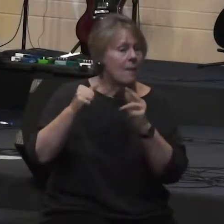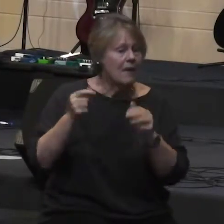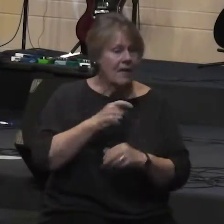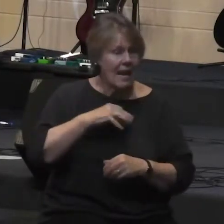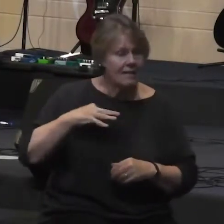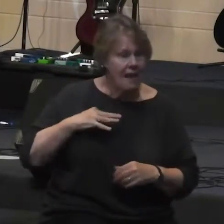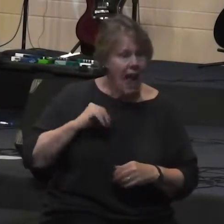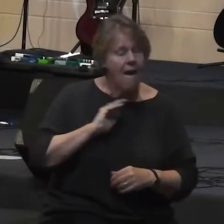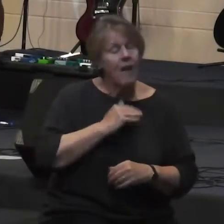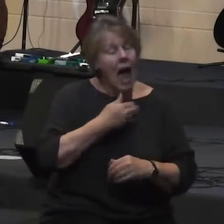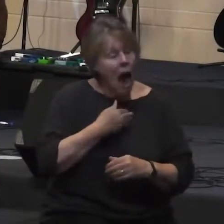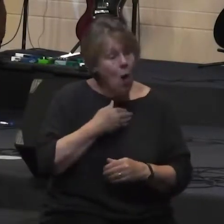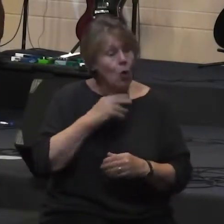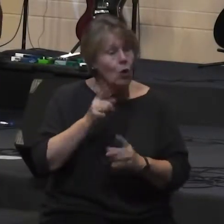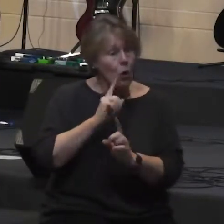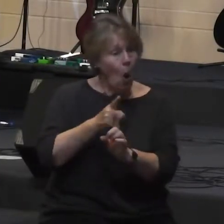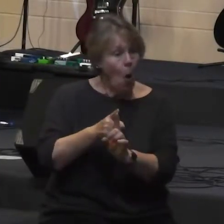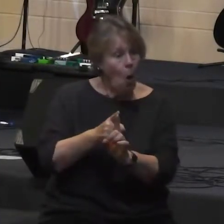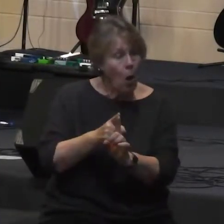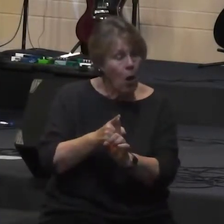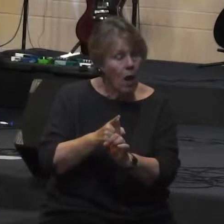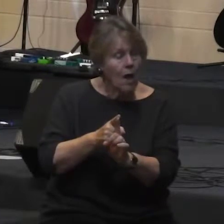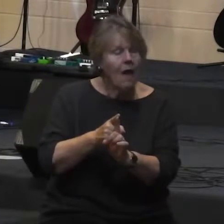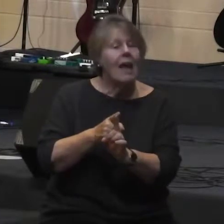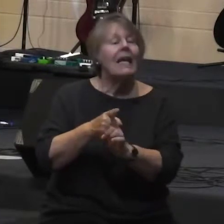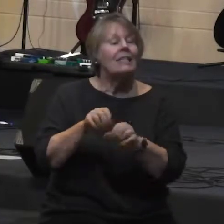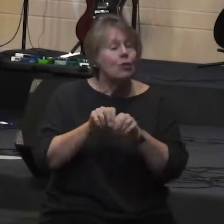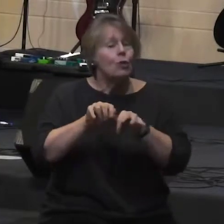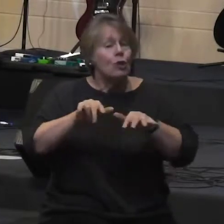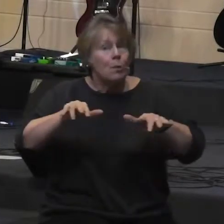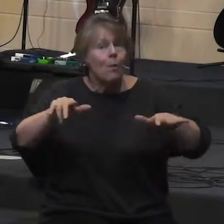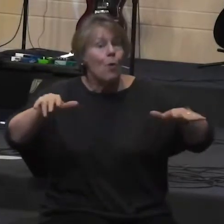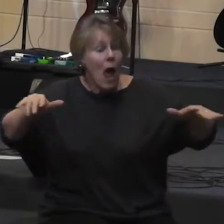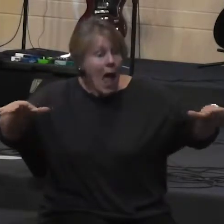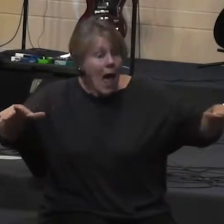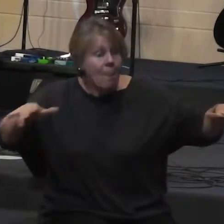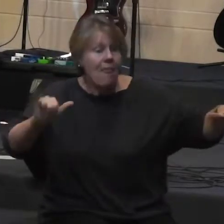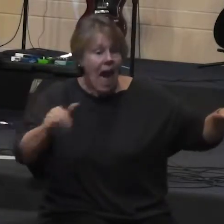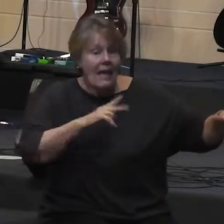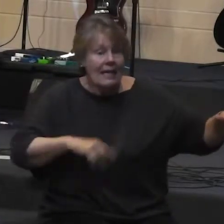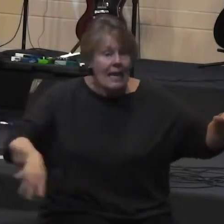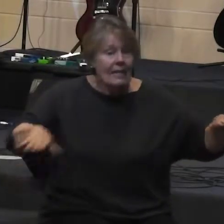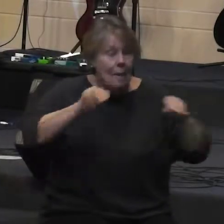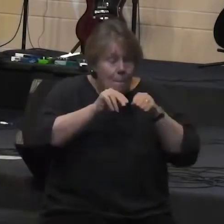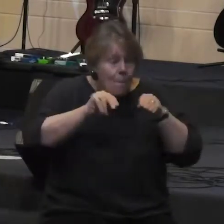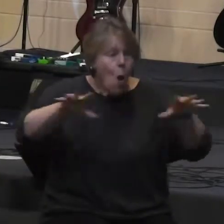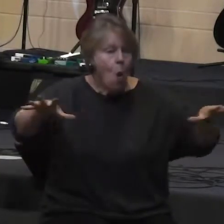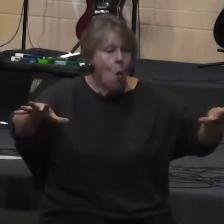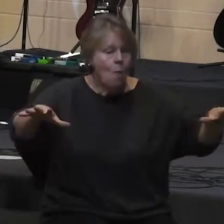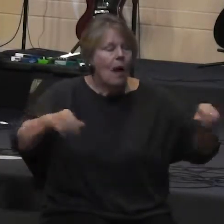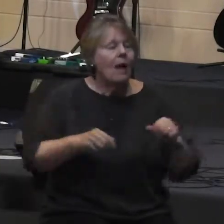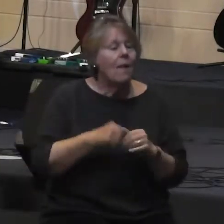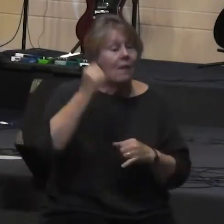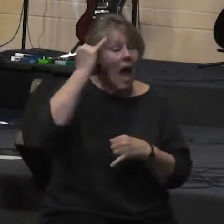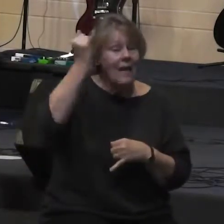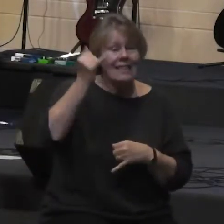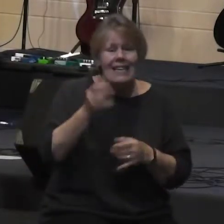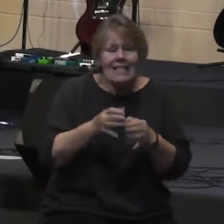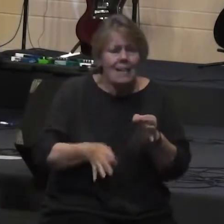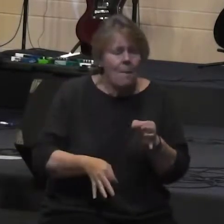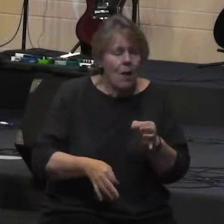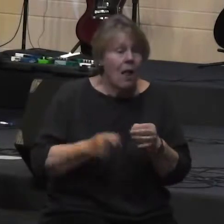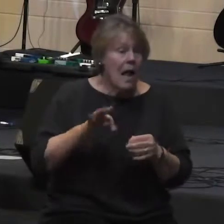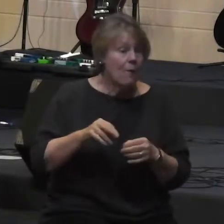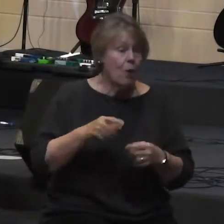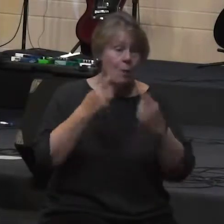is to multiply that kingdom ministry that we're carrying out the idea is simple if we're being effective